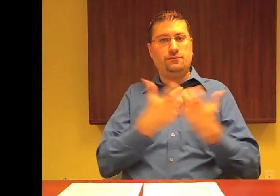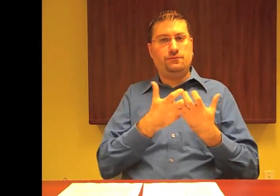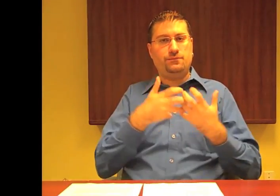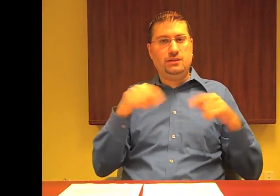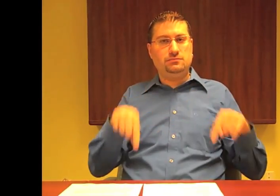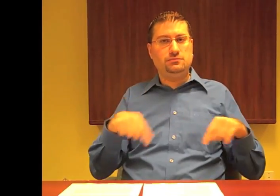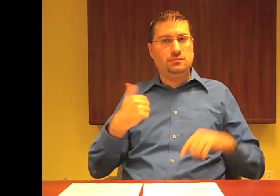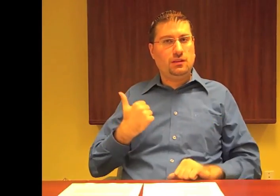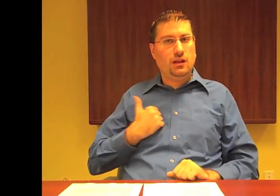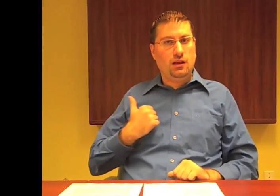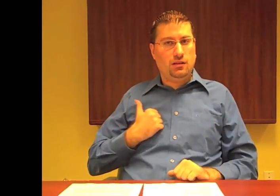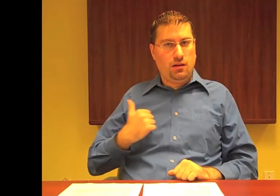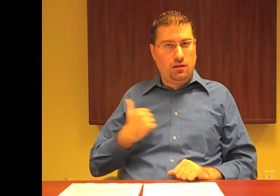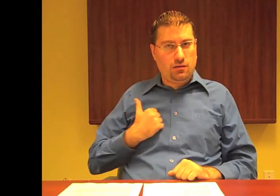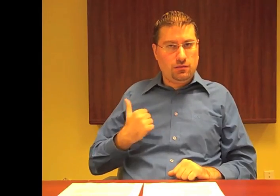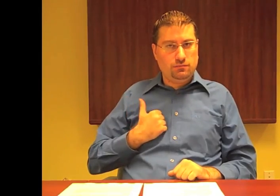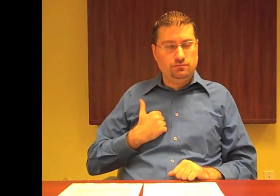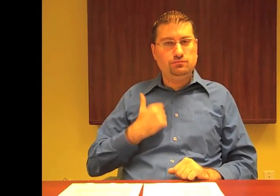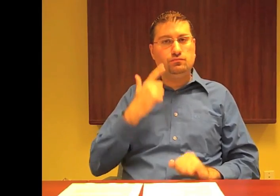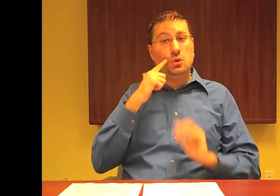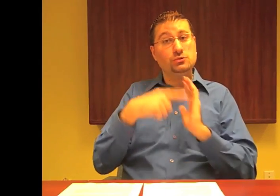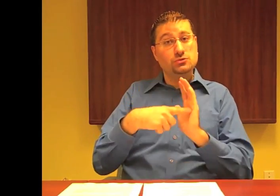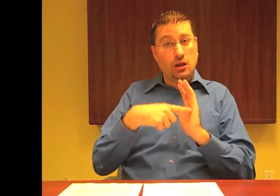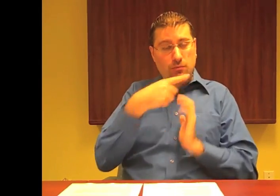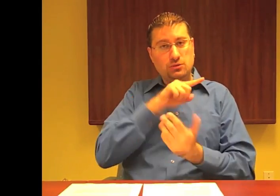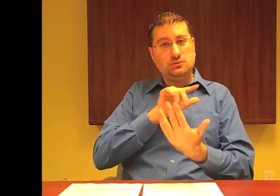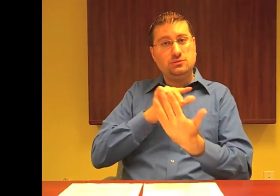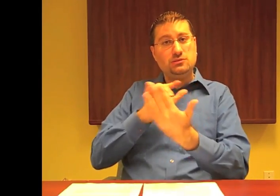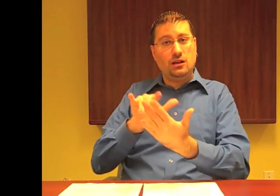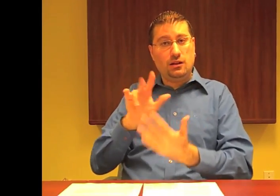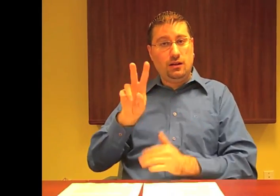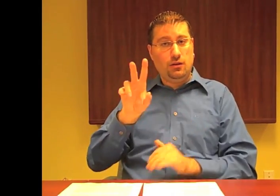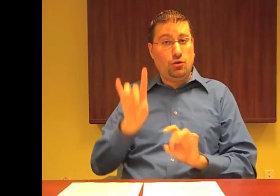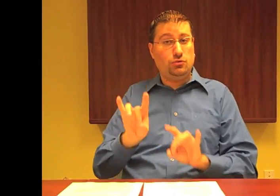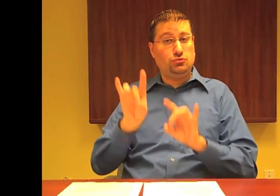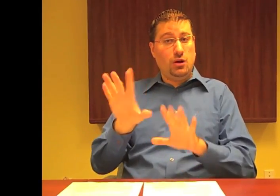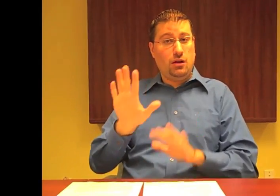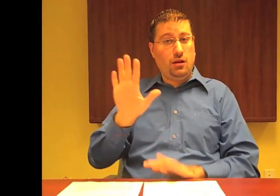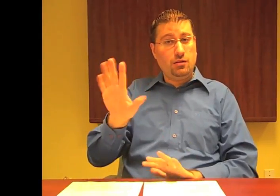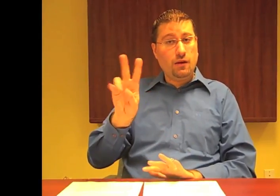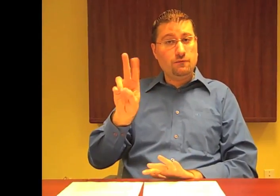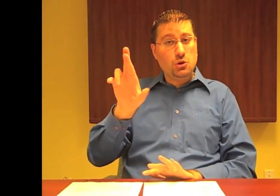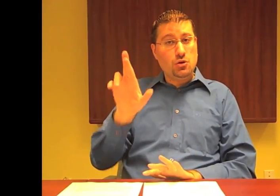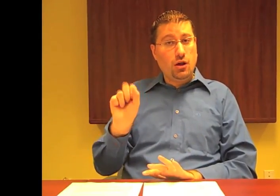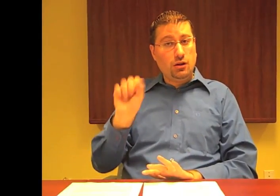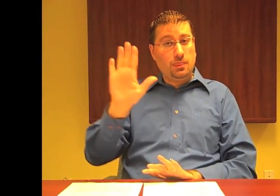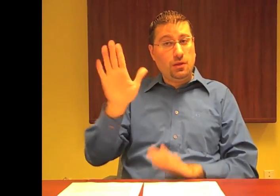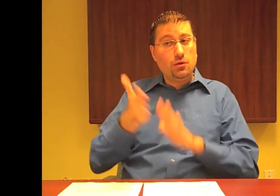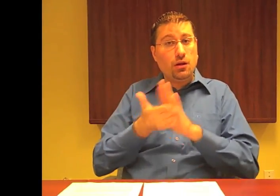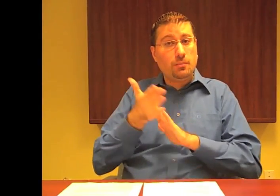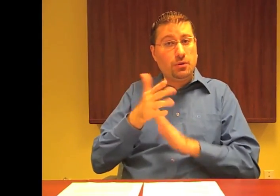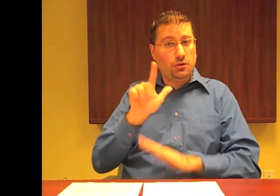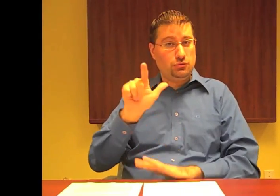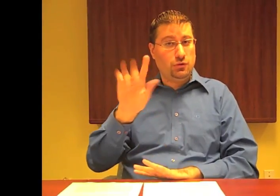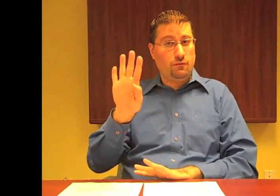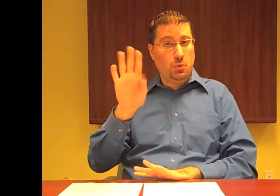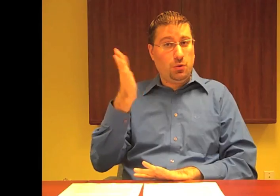is the best fit for Canada. For example, they looked at Australia's service, which provides VRS